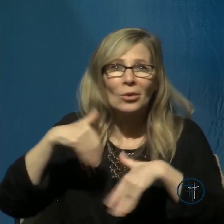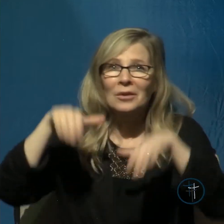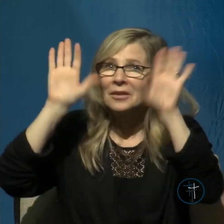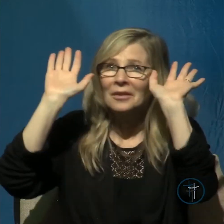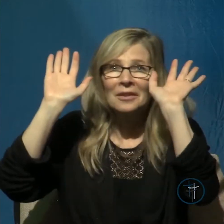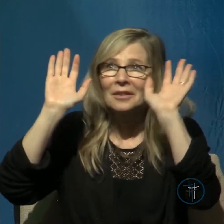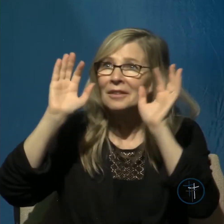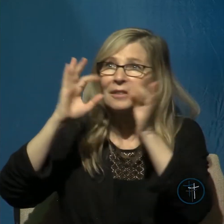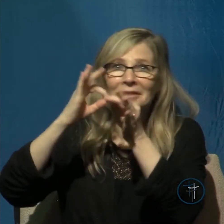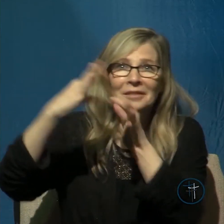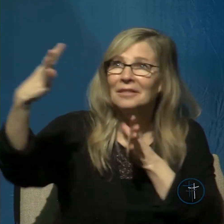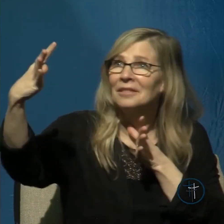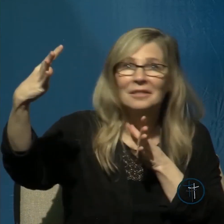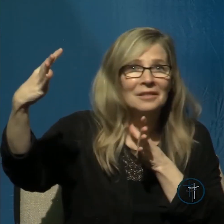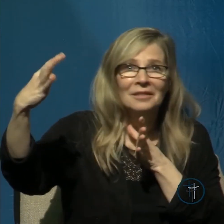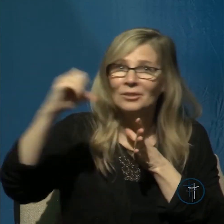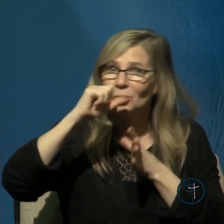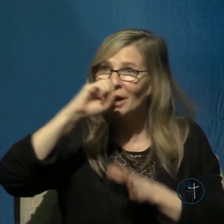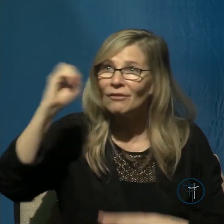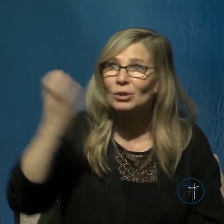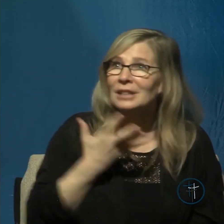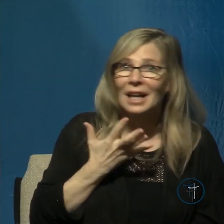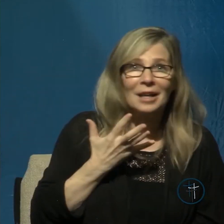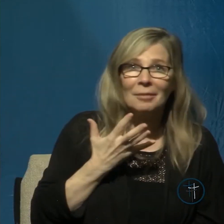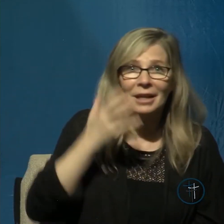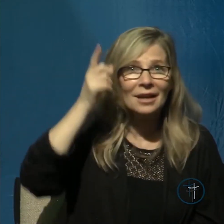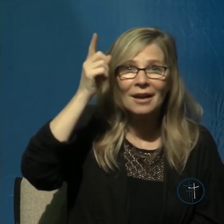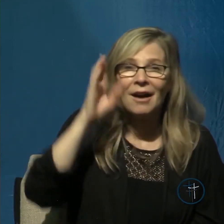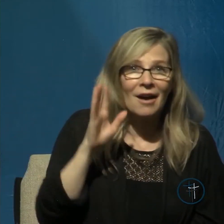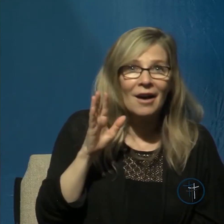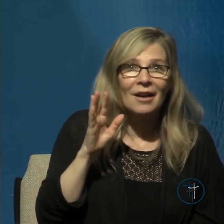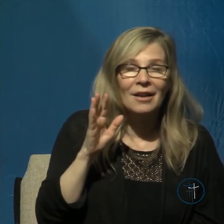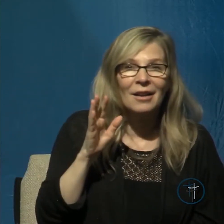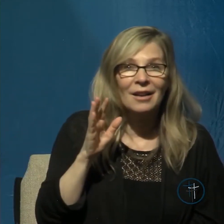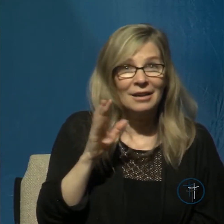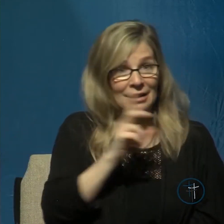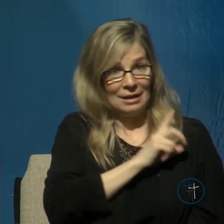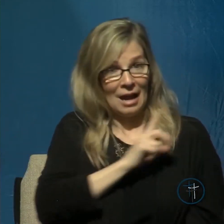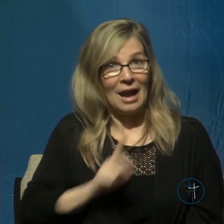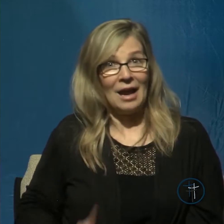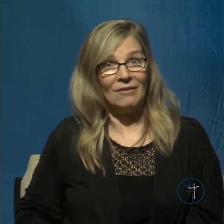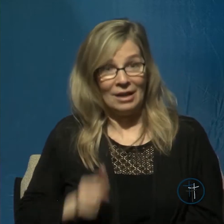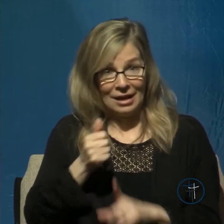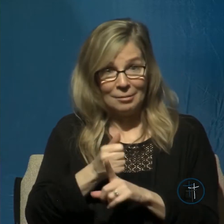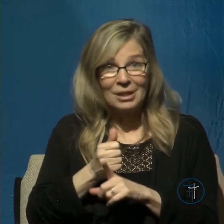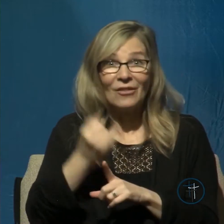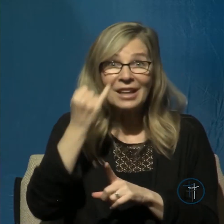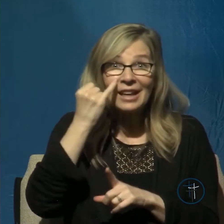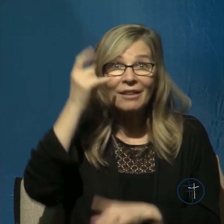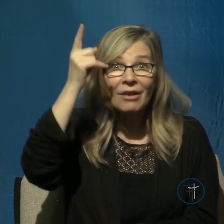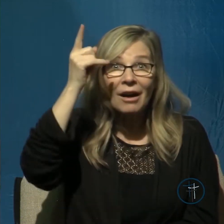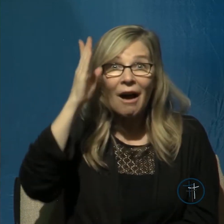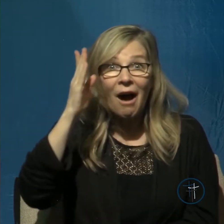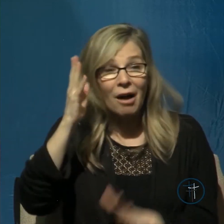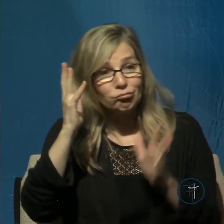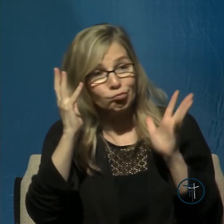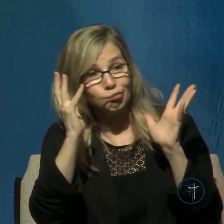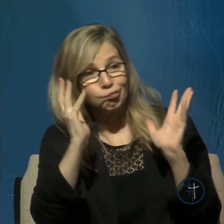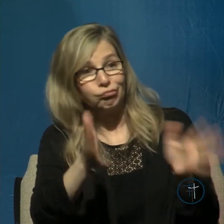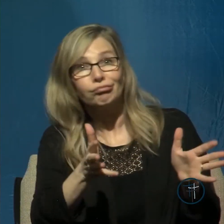Do not forsake me, O God of my salvation. And for David, being abandoned by God would mean that his worst fears